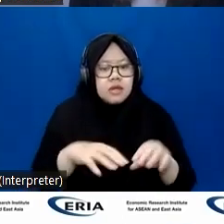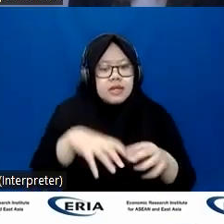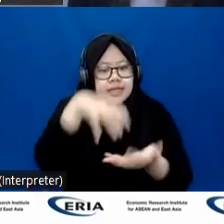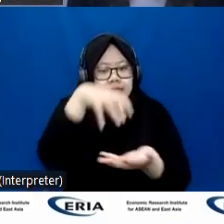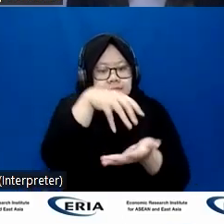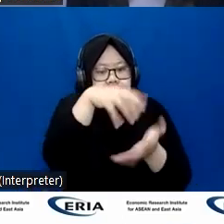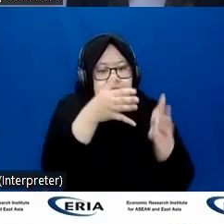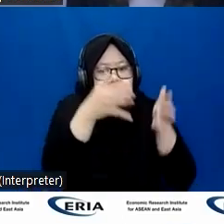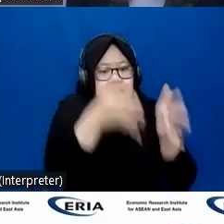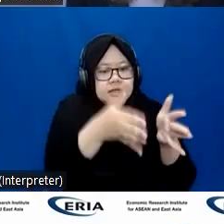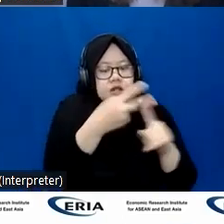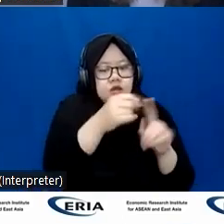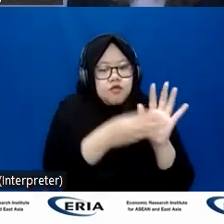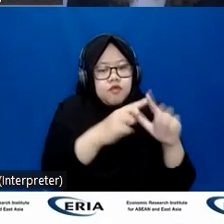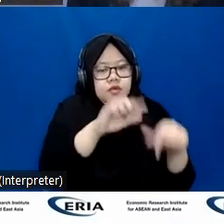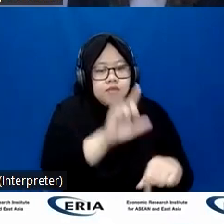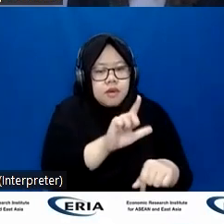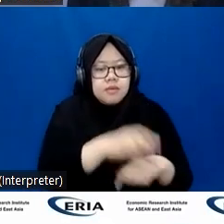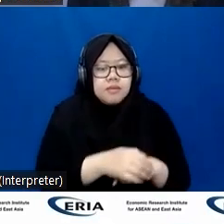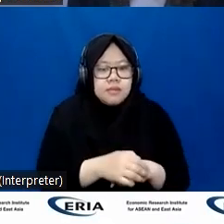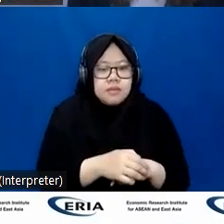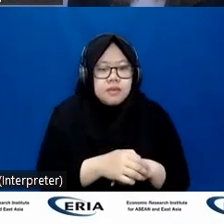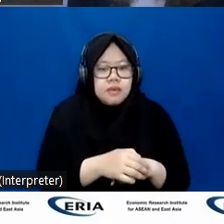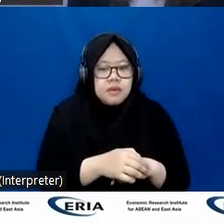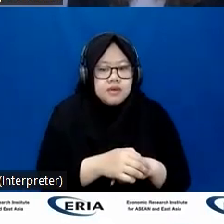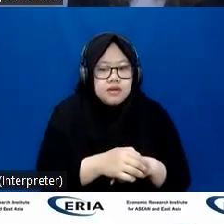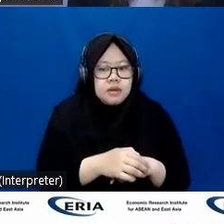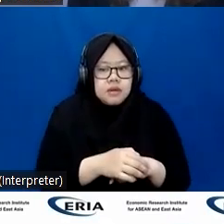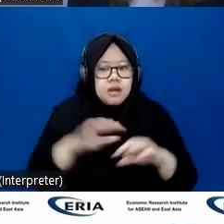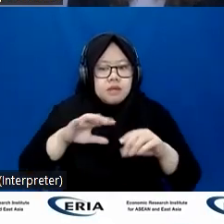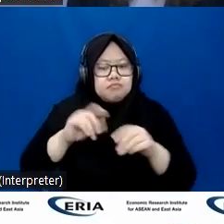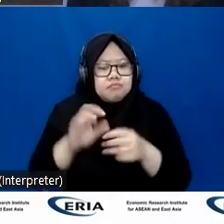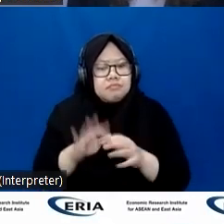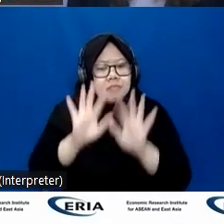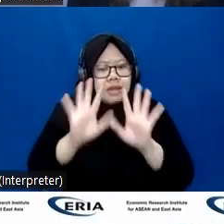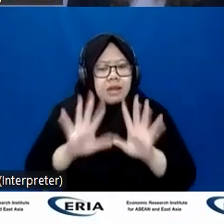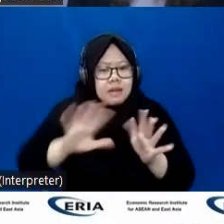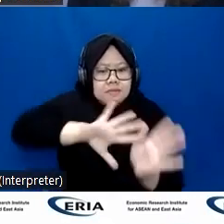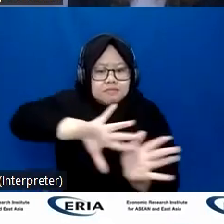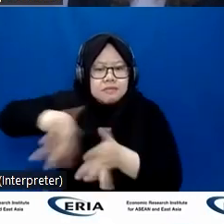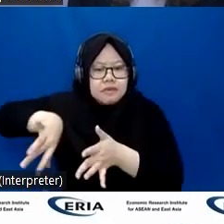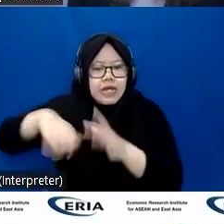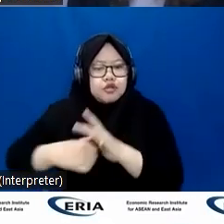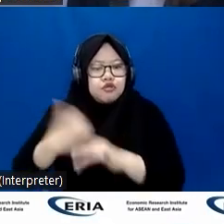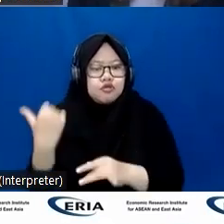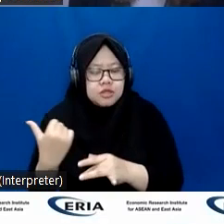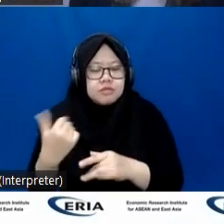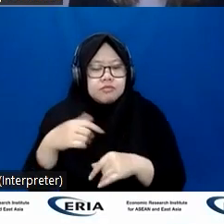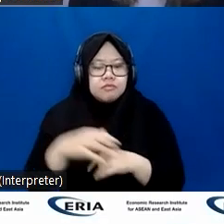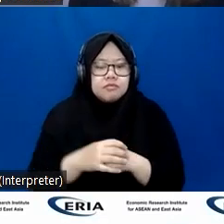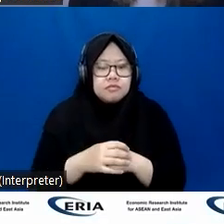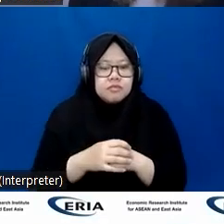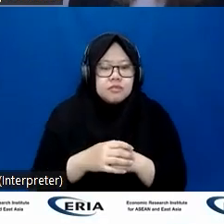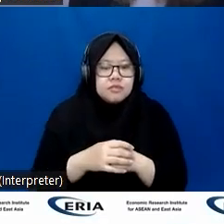economy. And their their inclusion, their sort of their exclusion from this from the world of work really comes at a cost, not